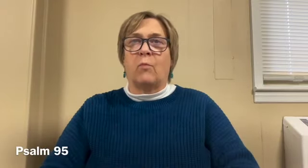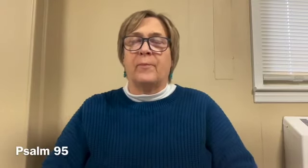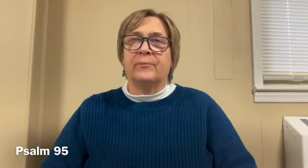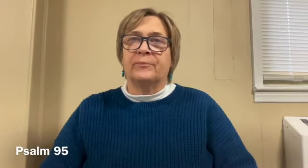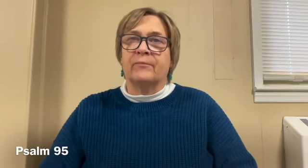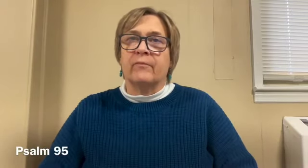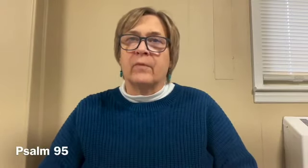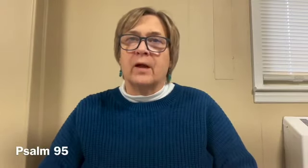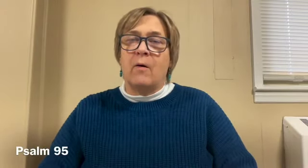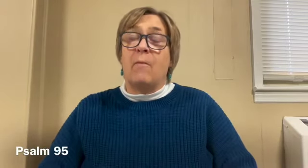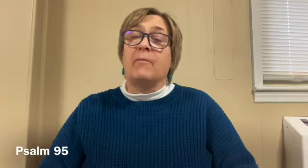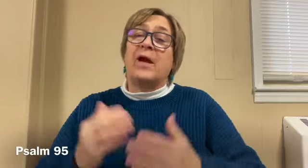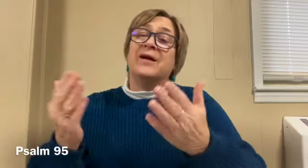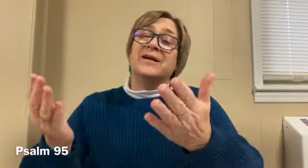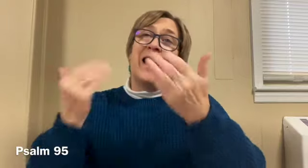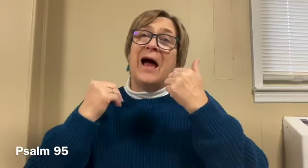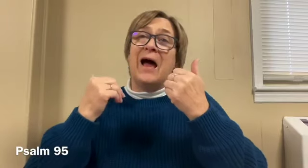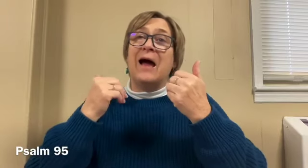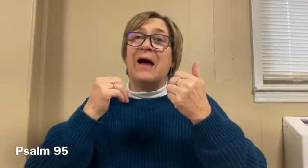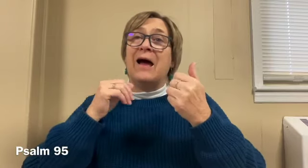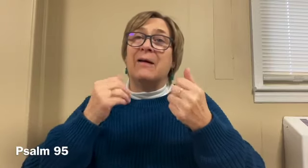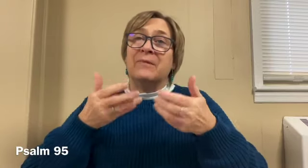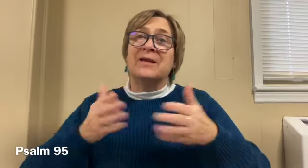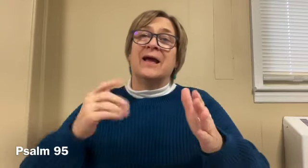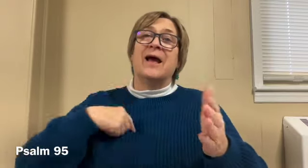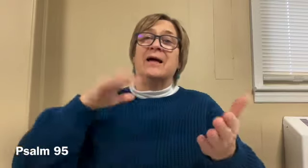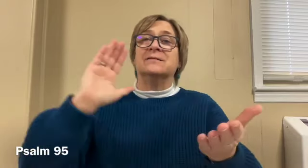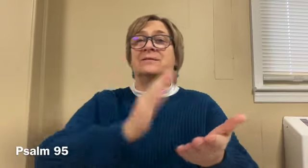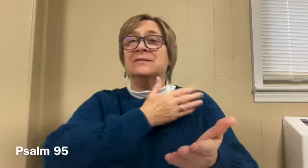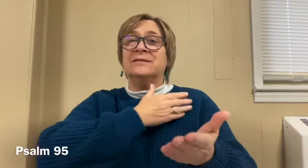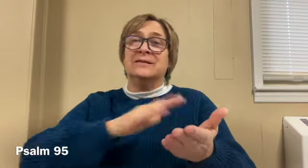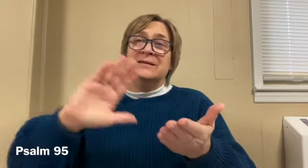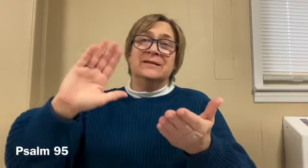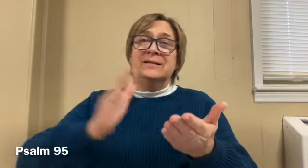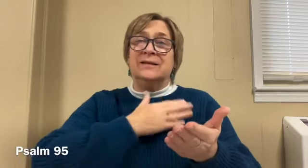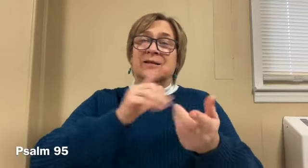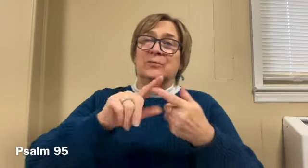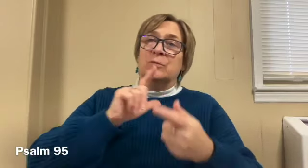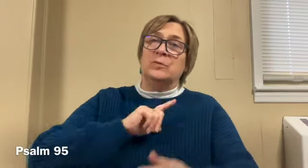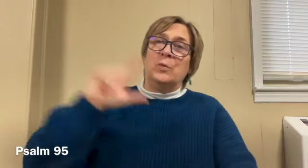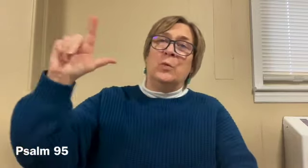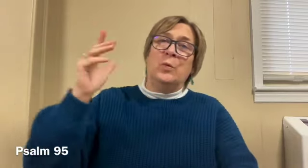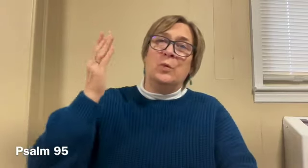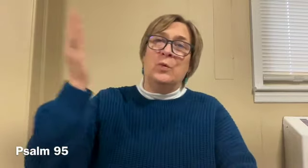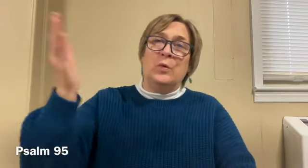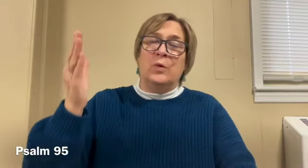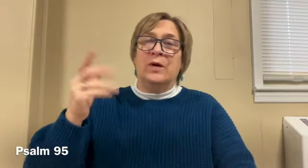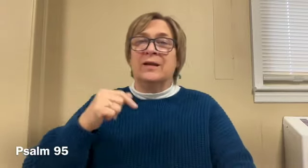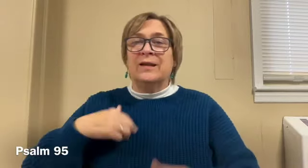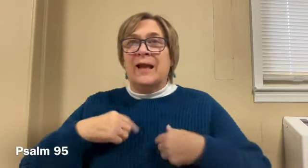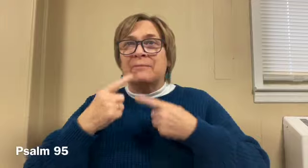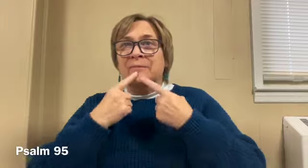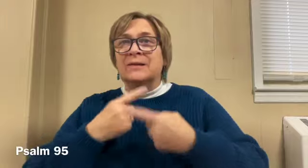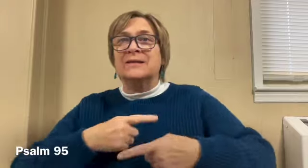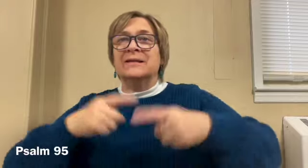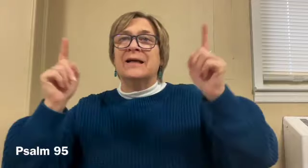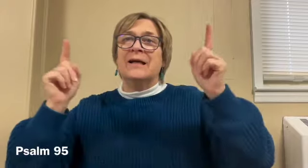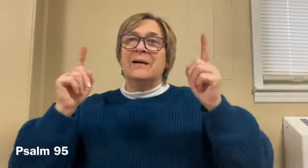come let us sing joyfully to the Lord let us acclaim the